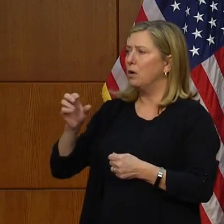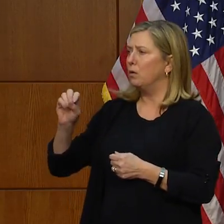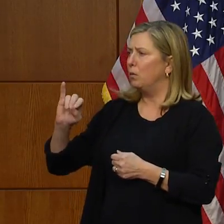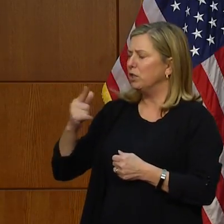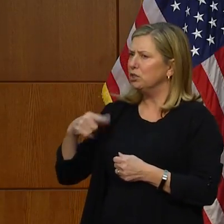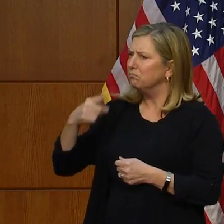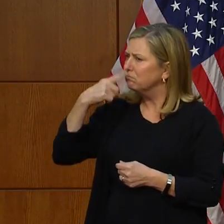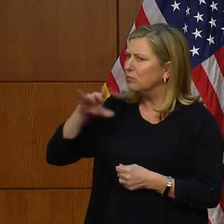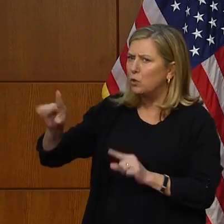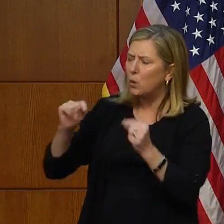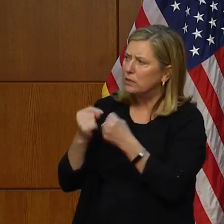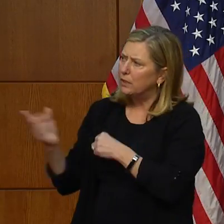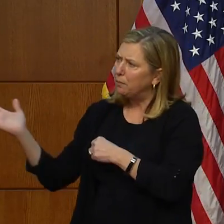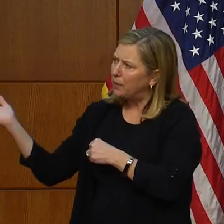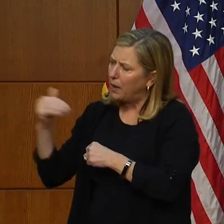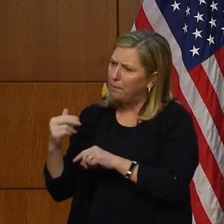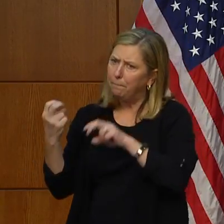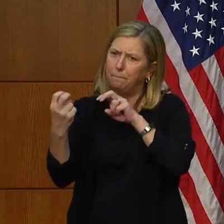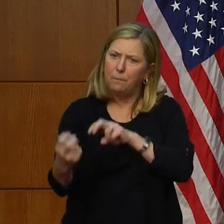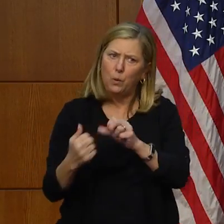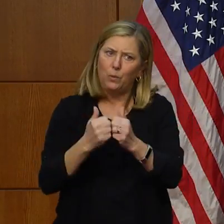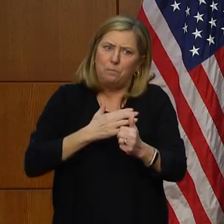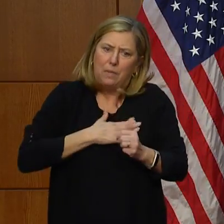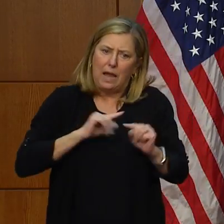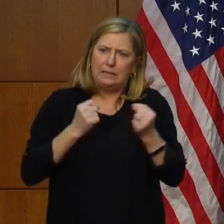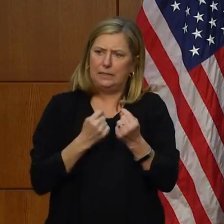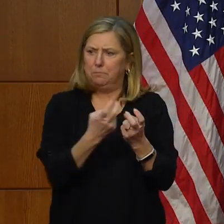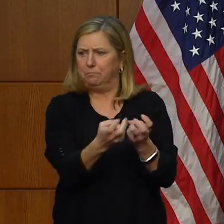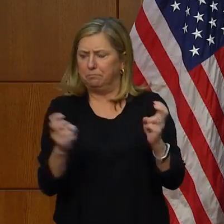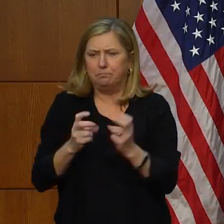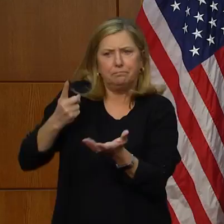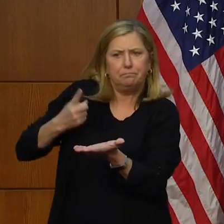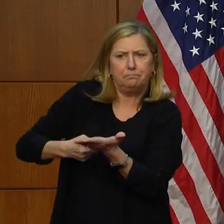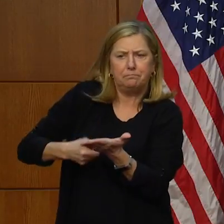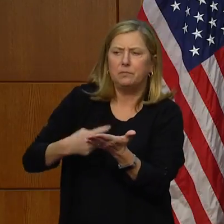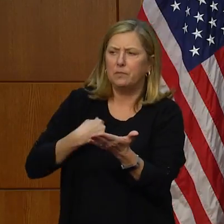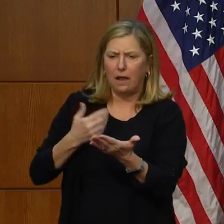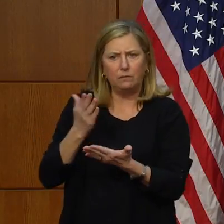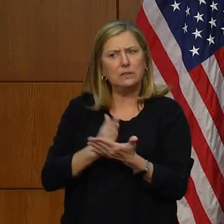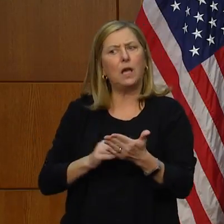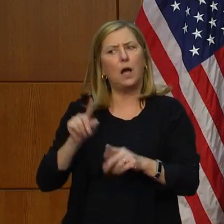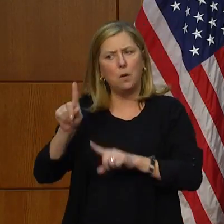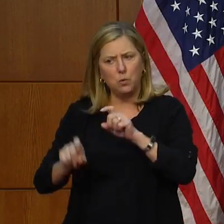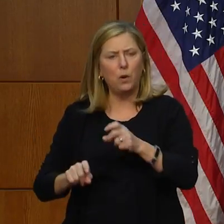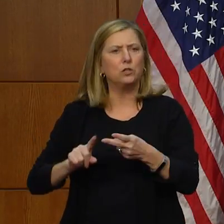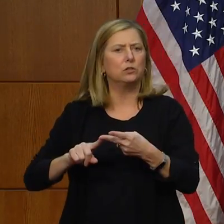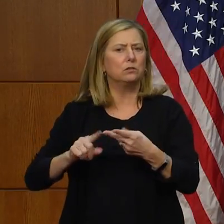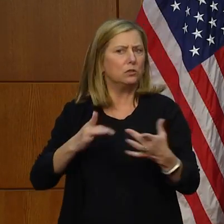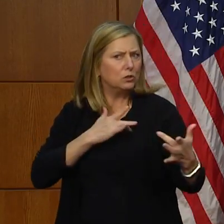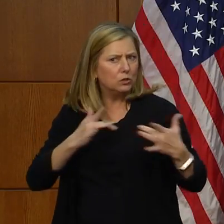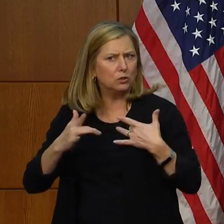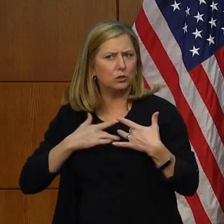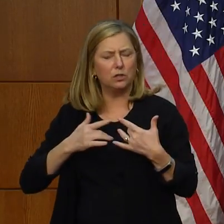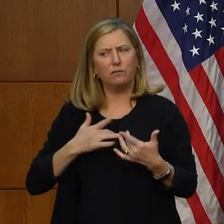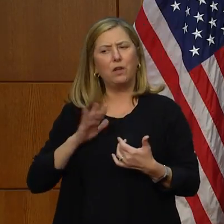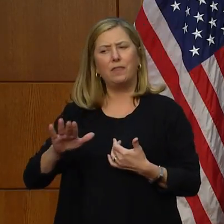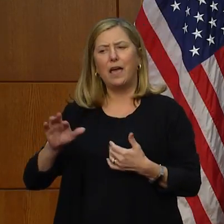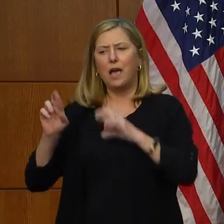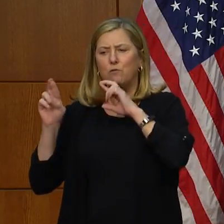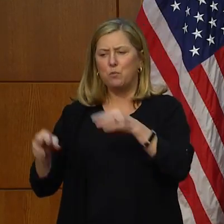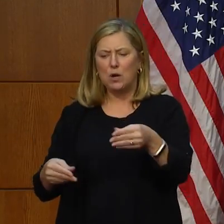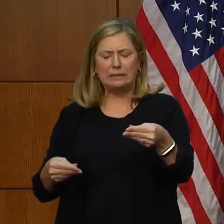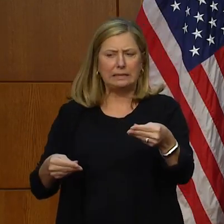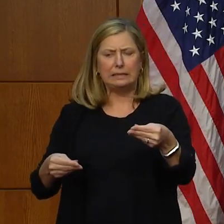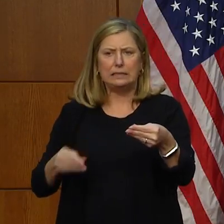team to come over and discuss with our team your findings. We have some questions. We have some concerns that the report, six-page report, is not particularly